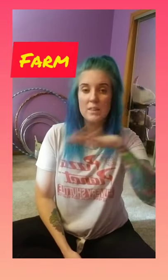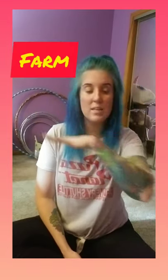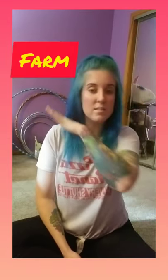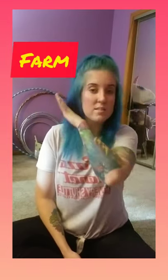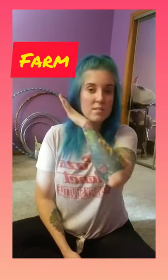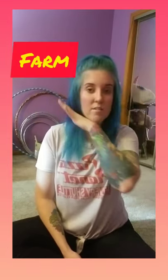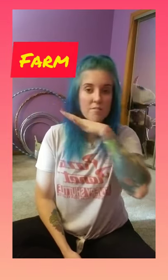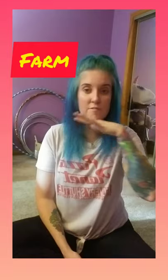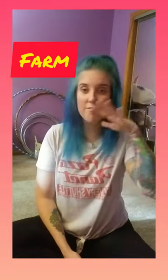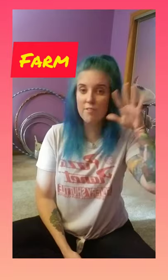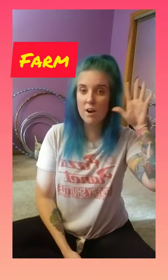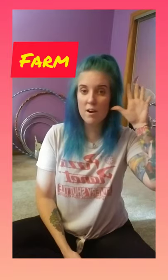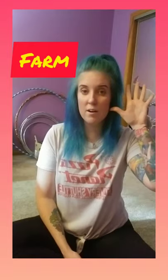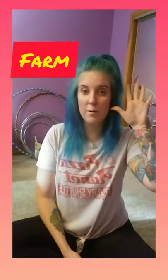this. Farm,